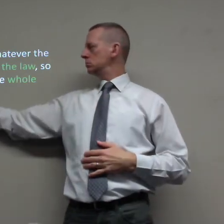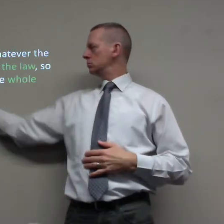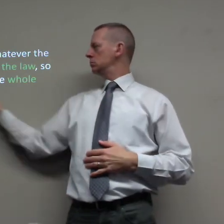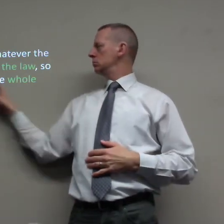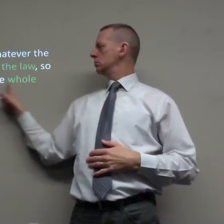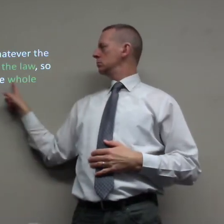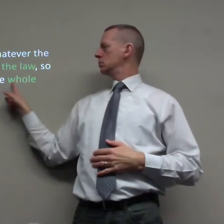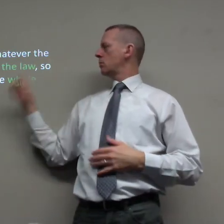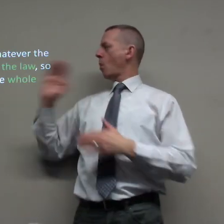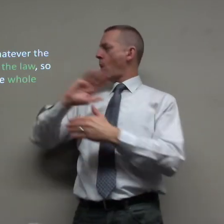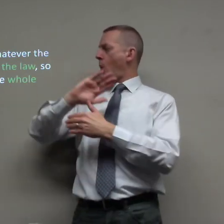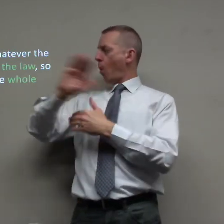even the whole world